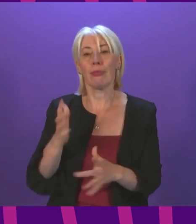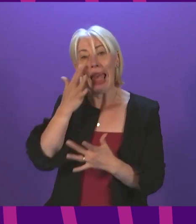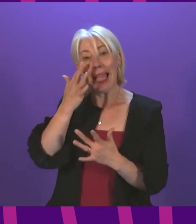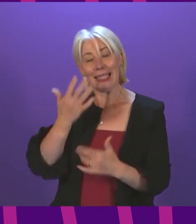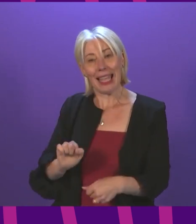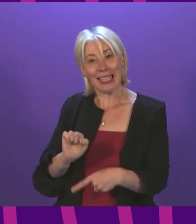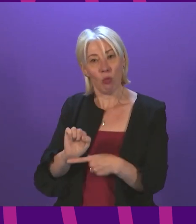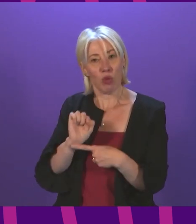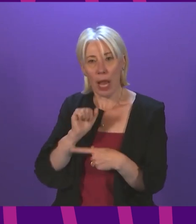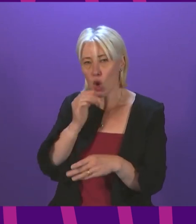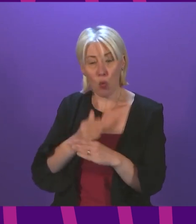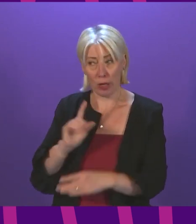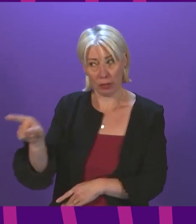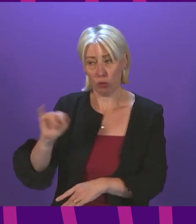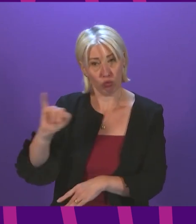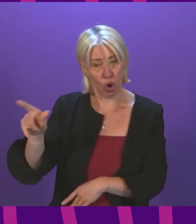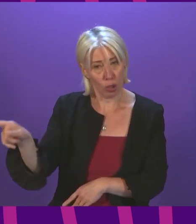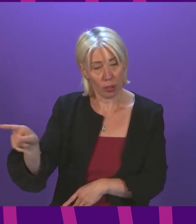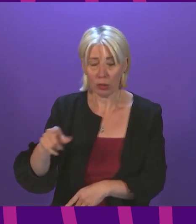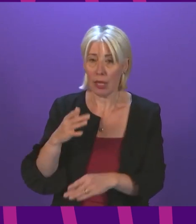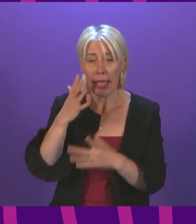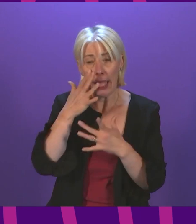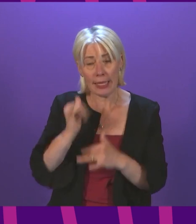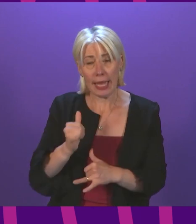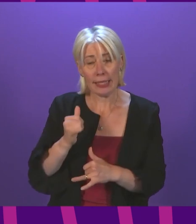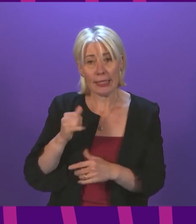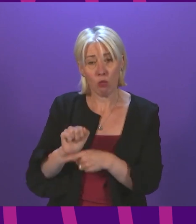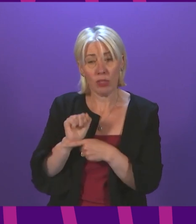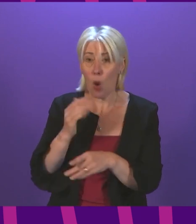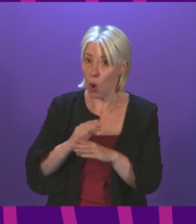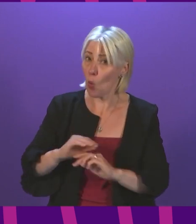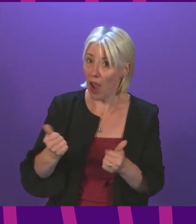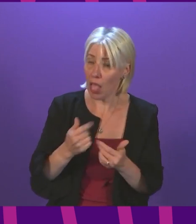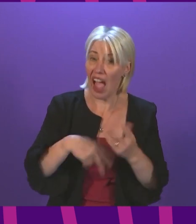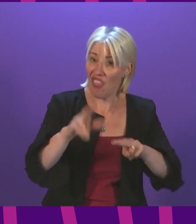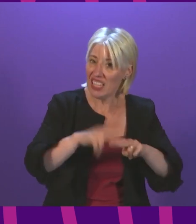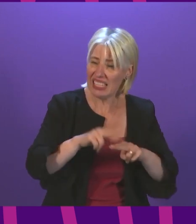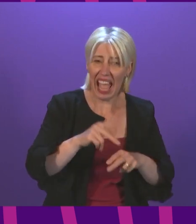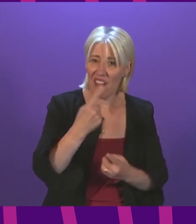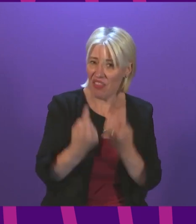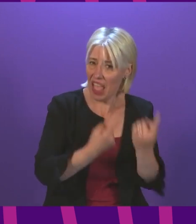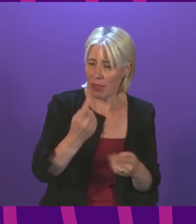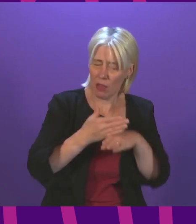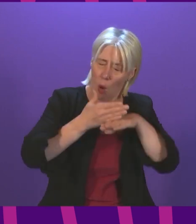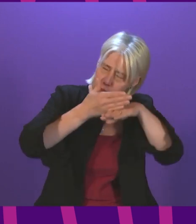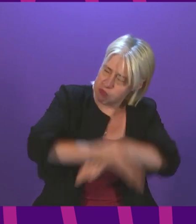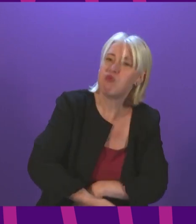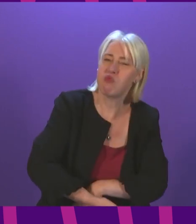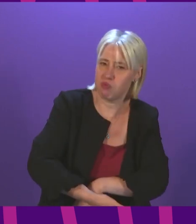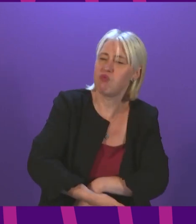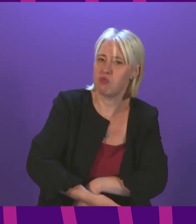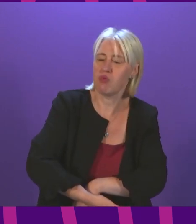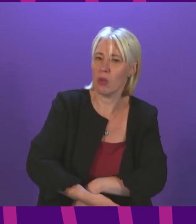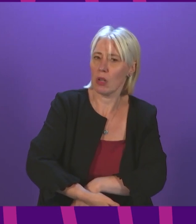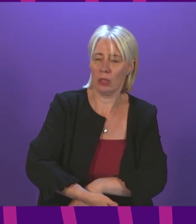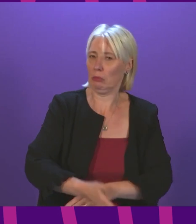Protect is not working Test and Protect is working well and the people who staff Test and Protect are working incredibly hard and there